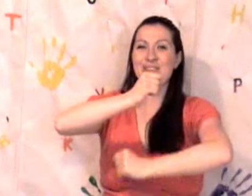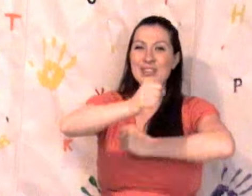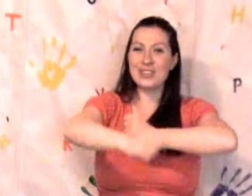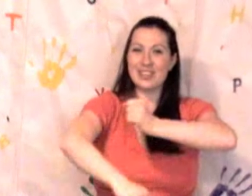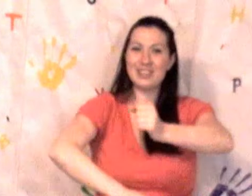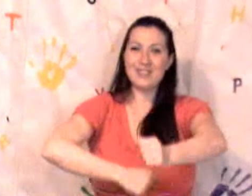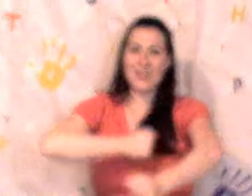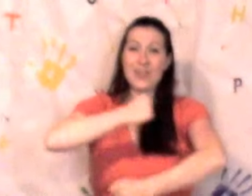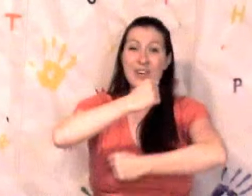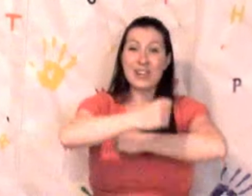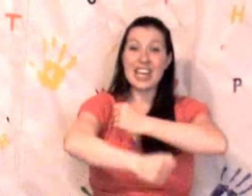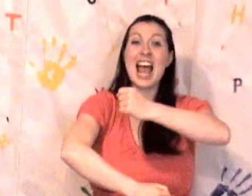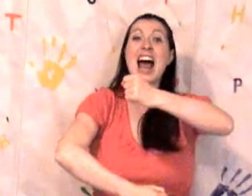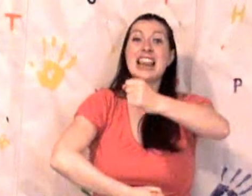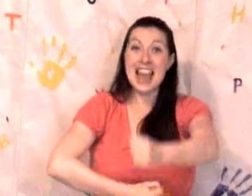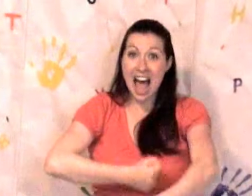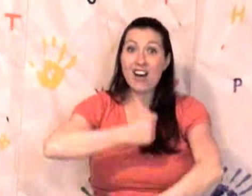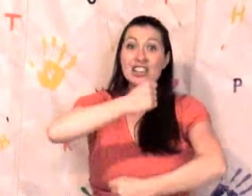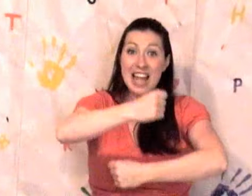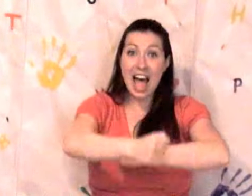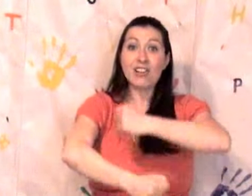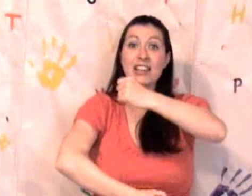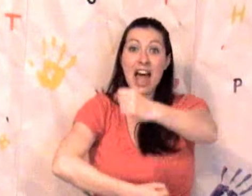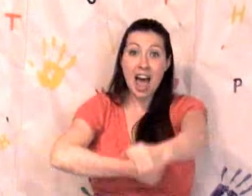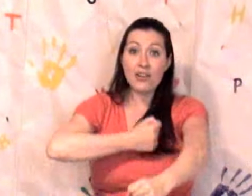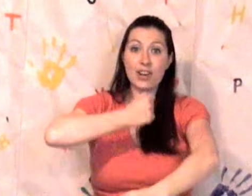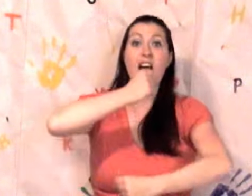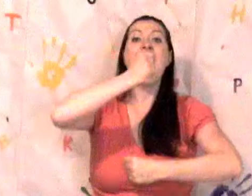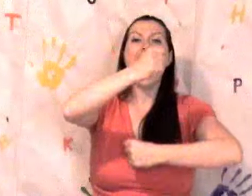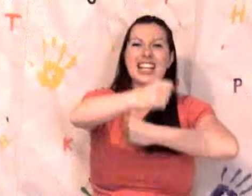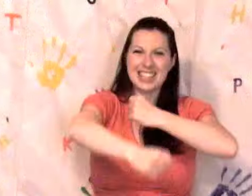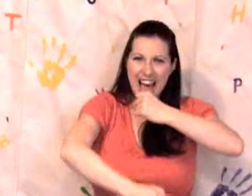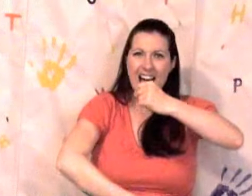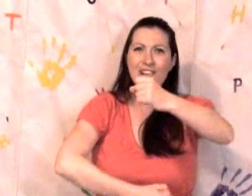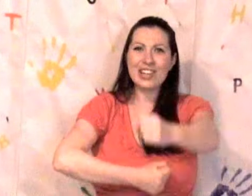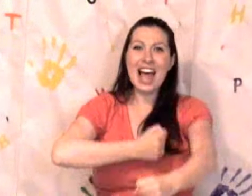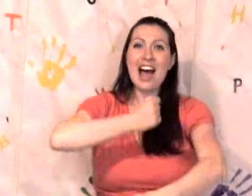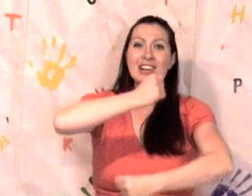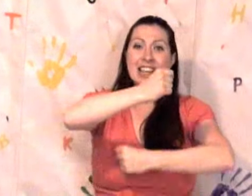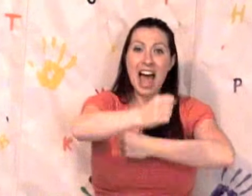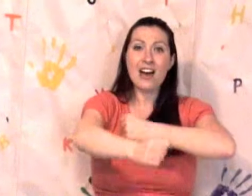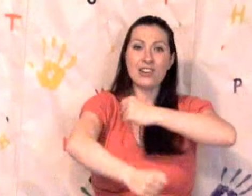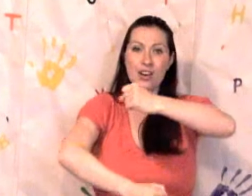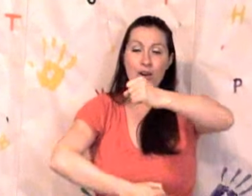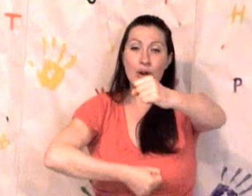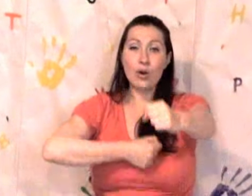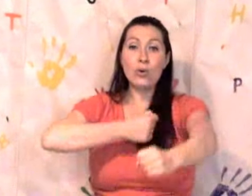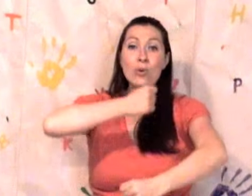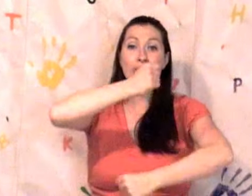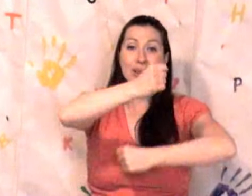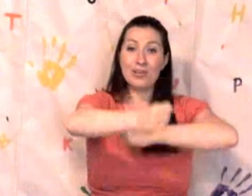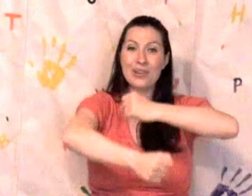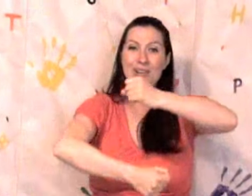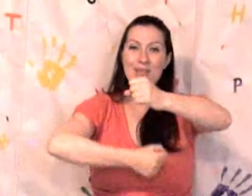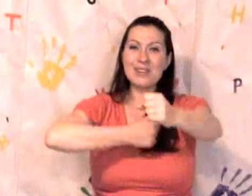roly-poly. Loud, loud, loud. Loud, loud, loud. Roly, roly